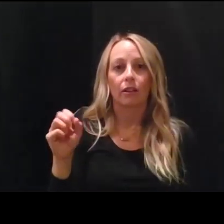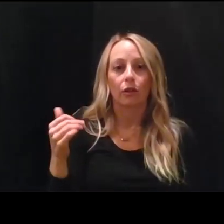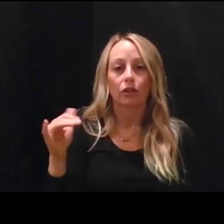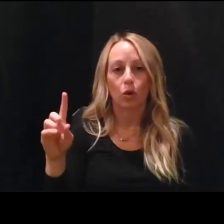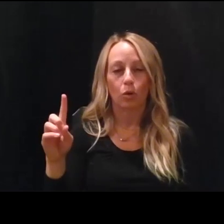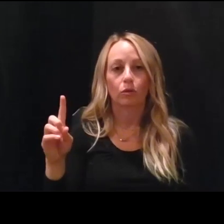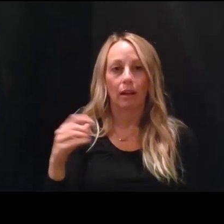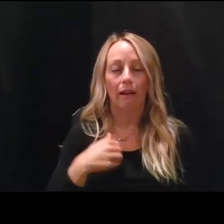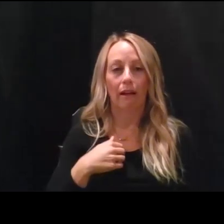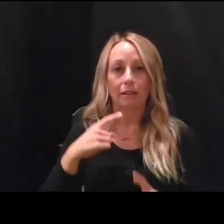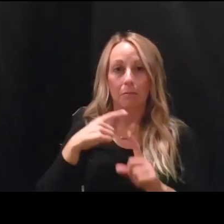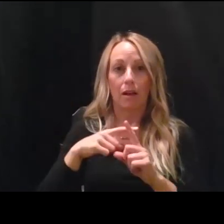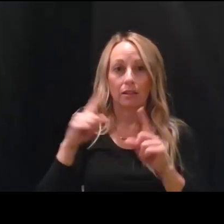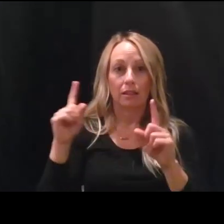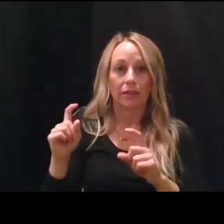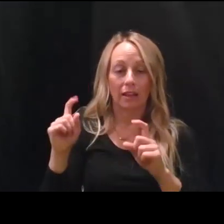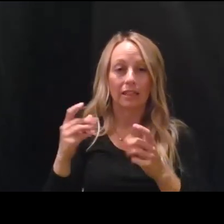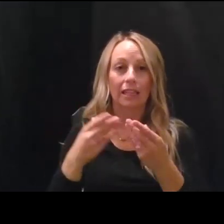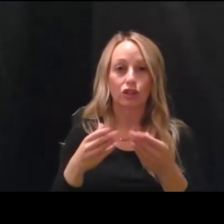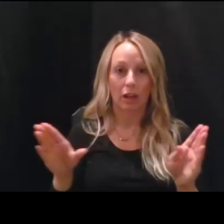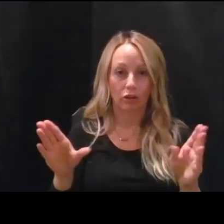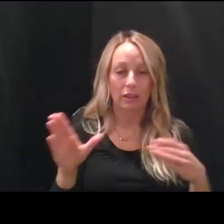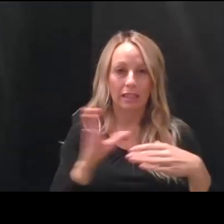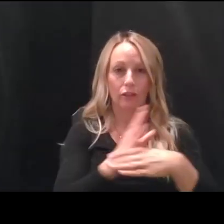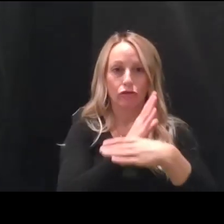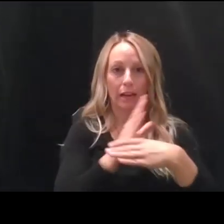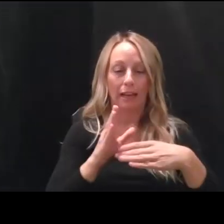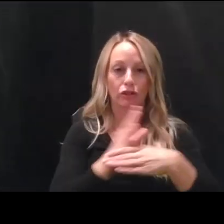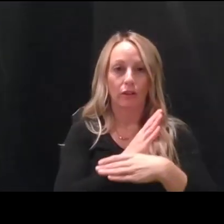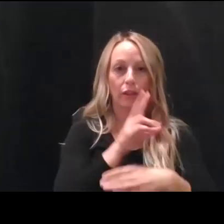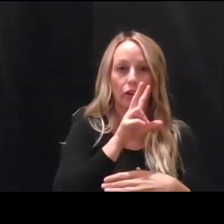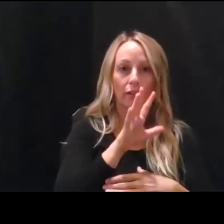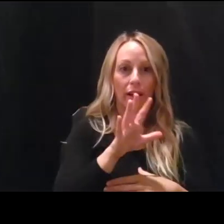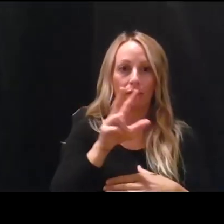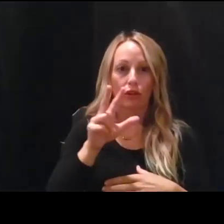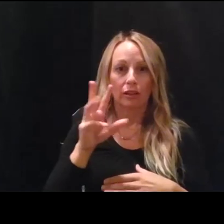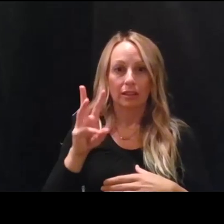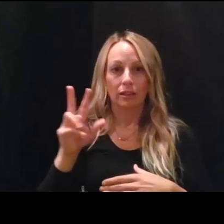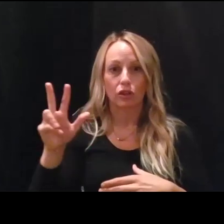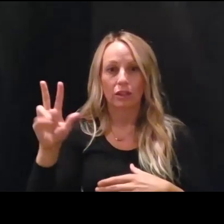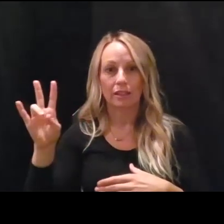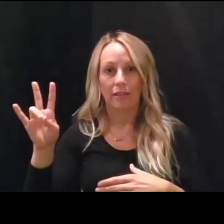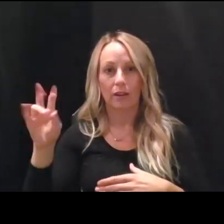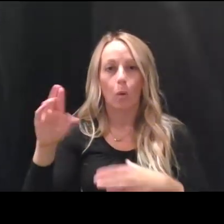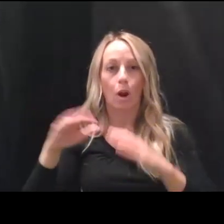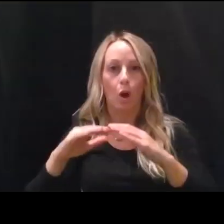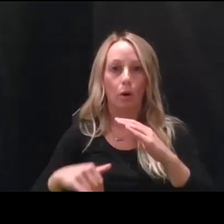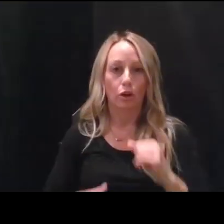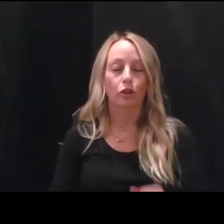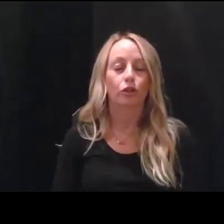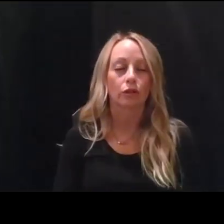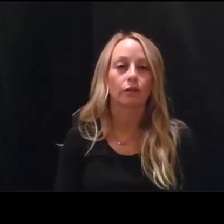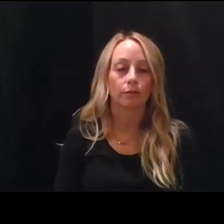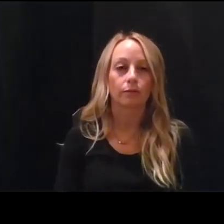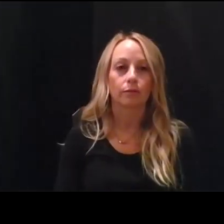positive in general is in the range of 35, 36, 37 or lower for